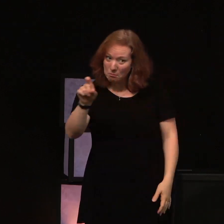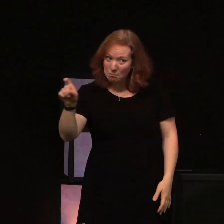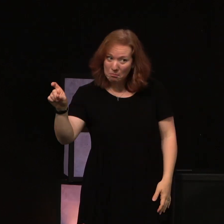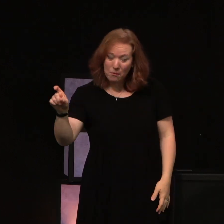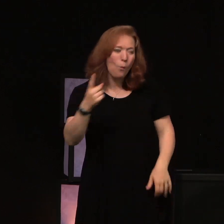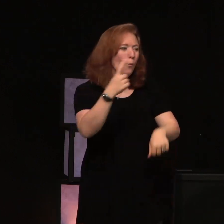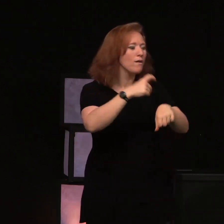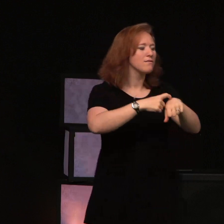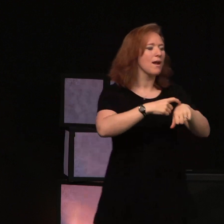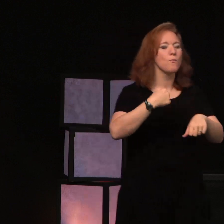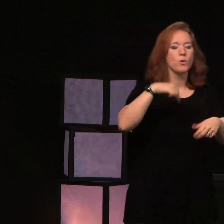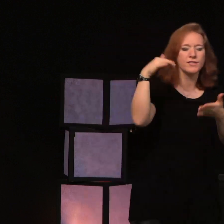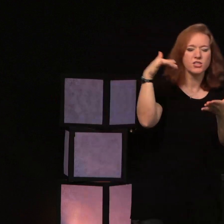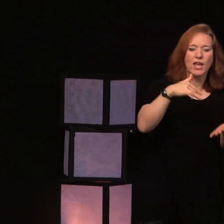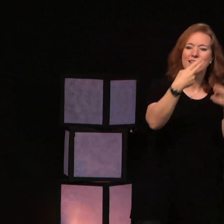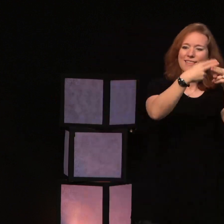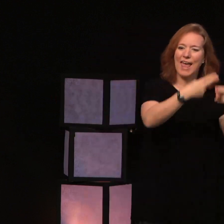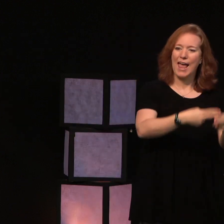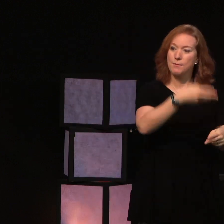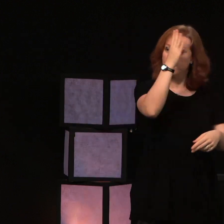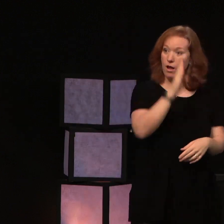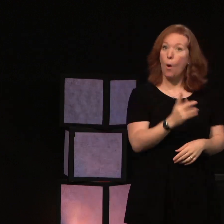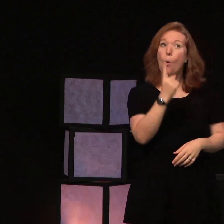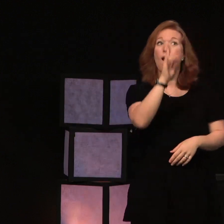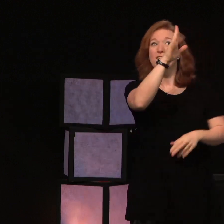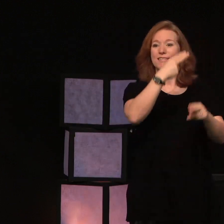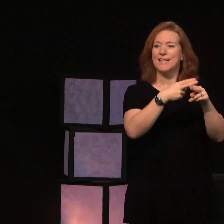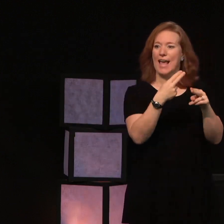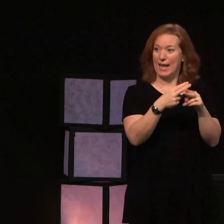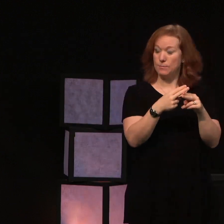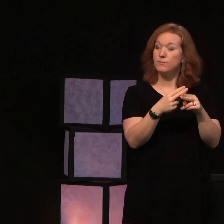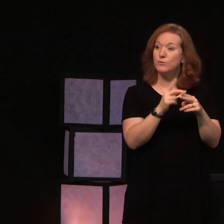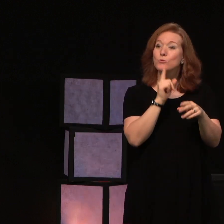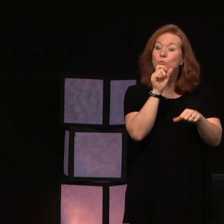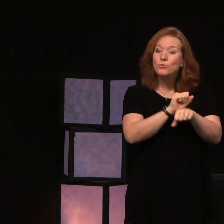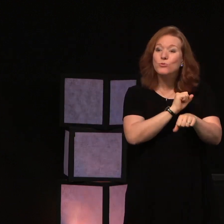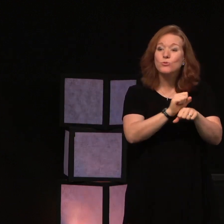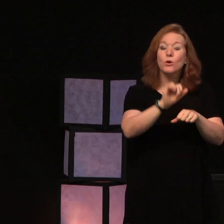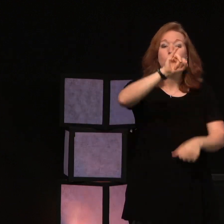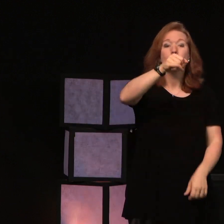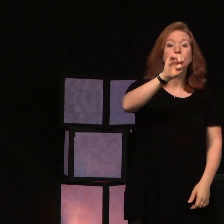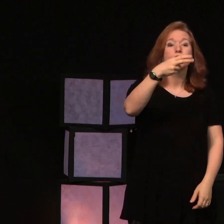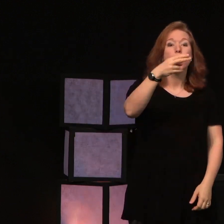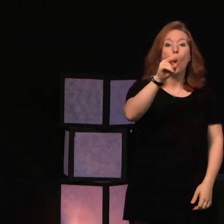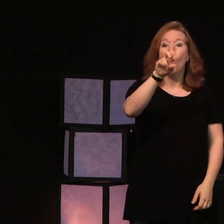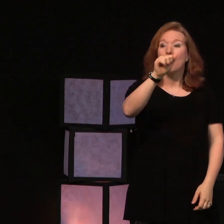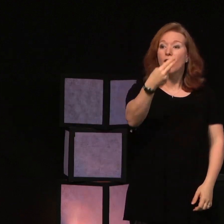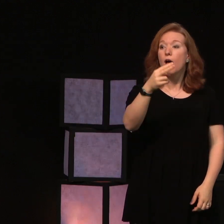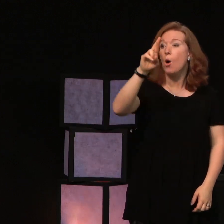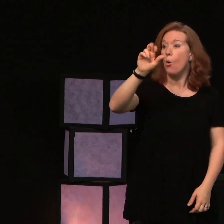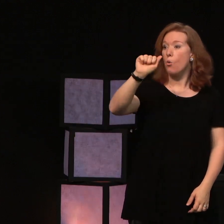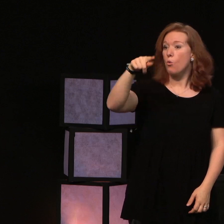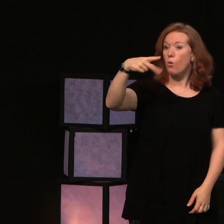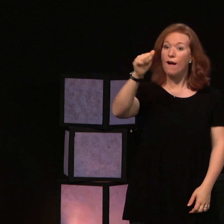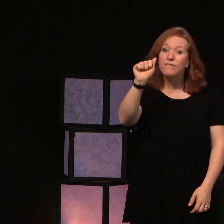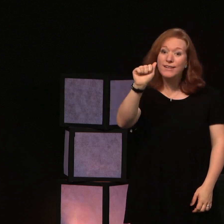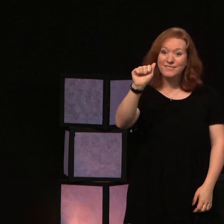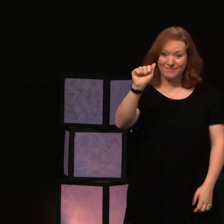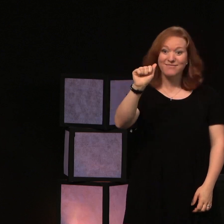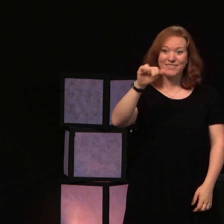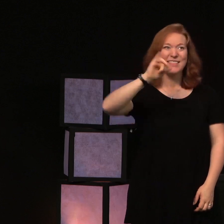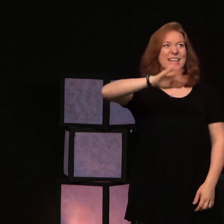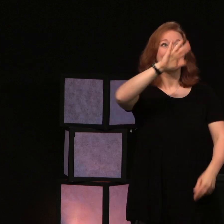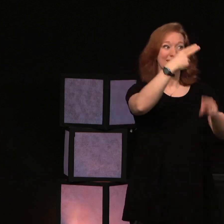study one time on the names of God. Did you know that was one of his names? Jehovah Rapha, the Lord who heals.